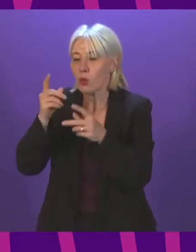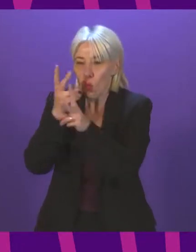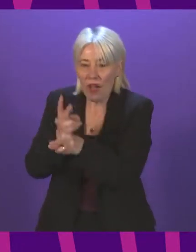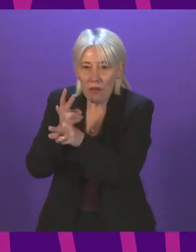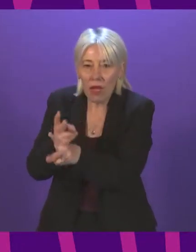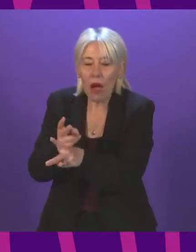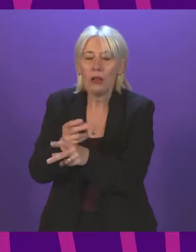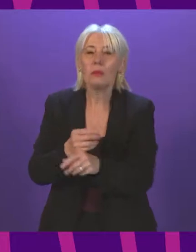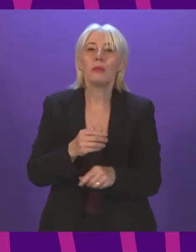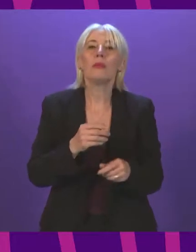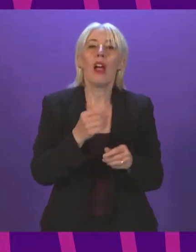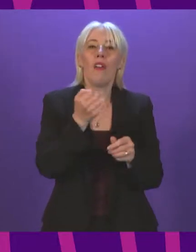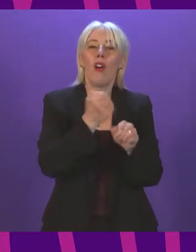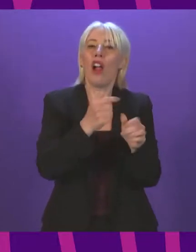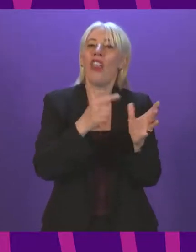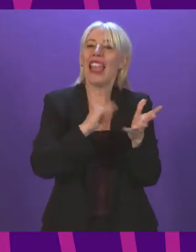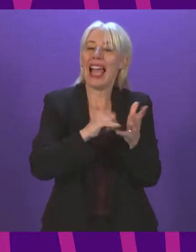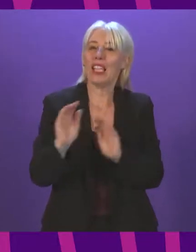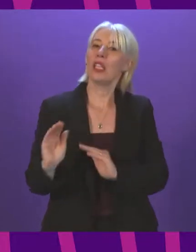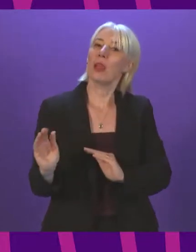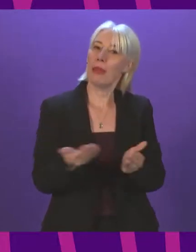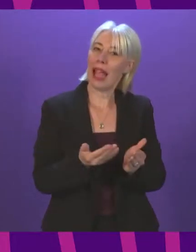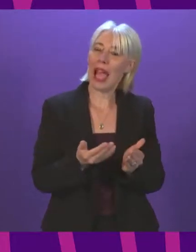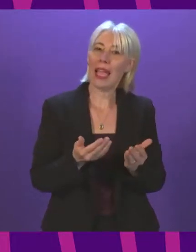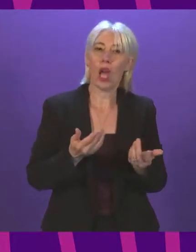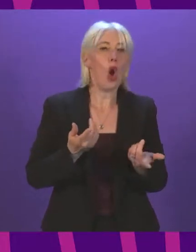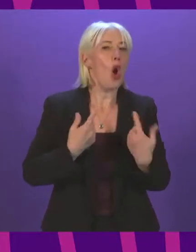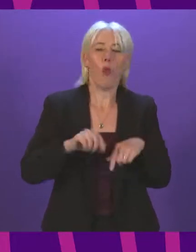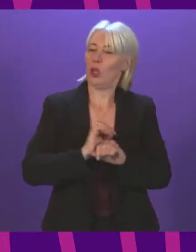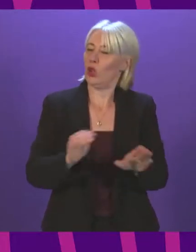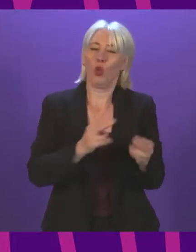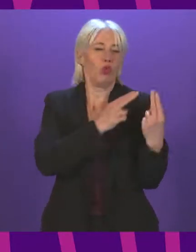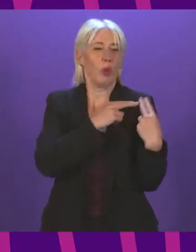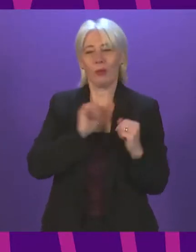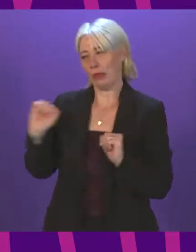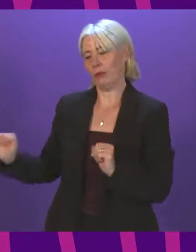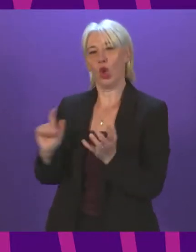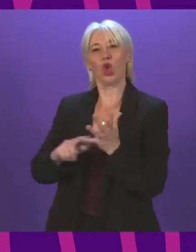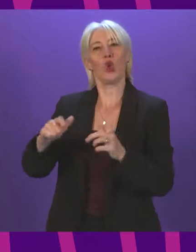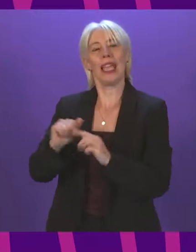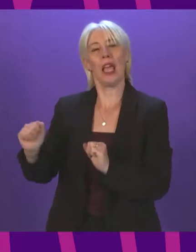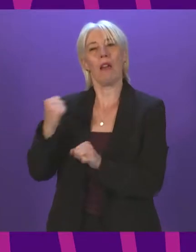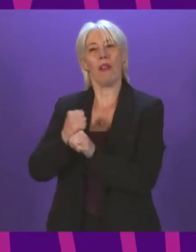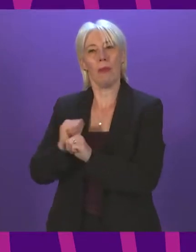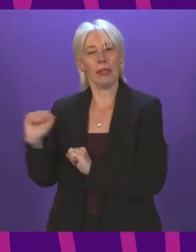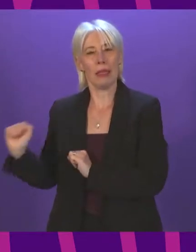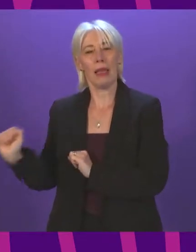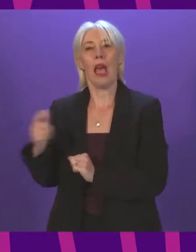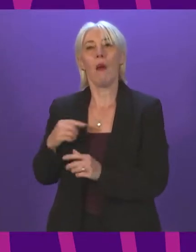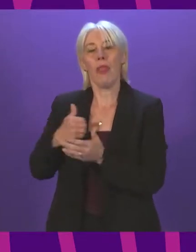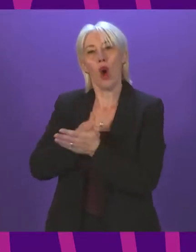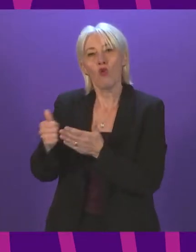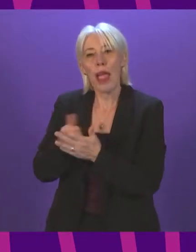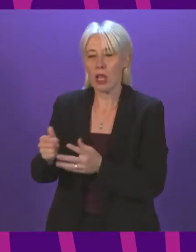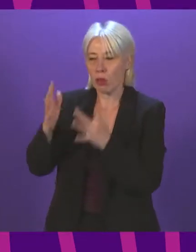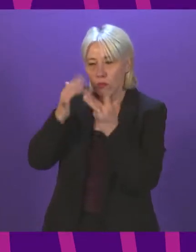gas supply, that's a reserved matter and one in which the Scottish Government has no formal functions. The UK gas system is subject to regular assessments of security